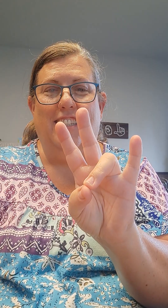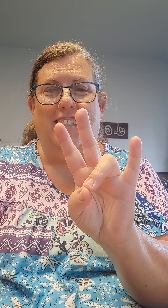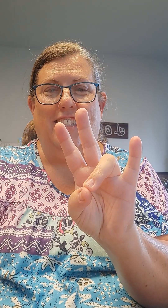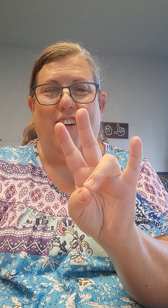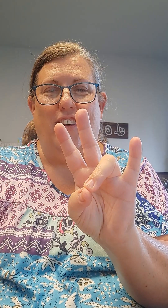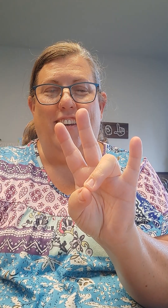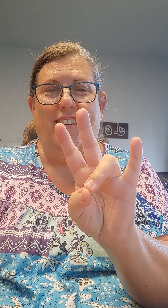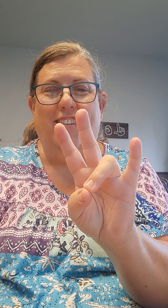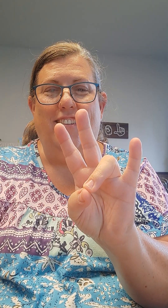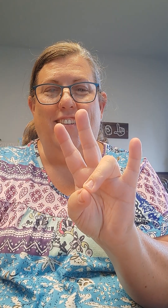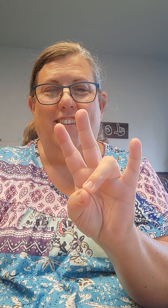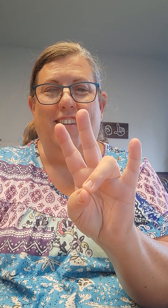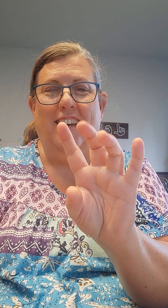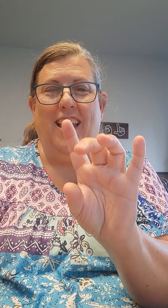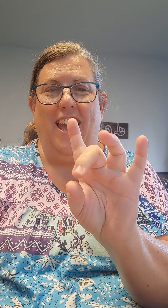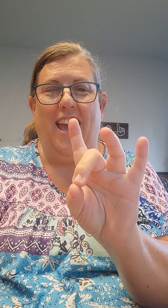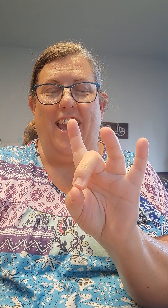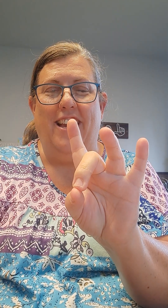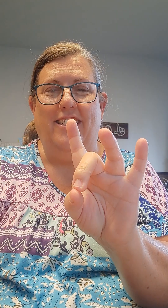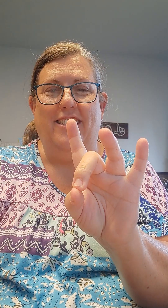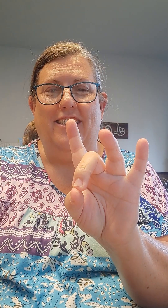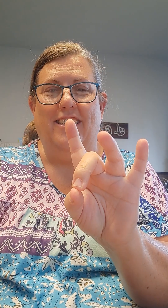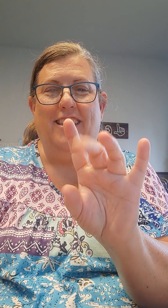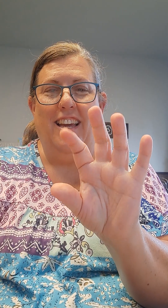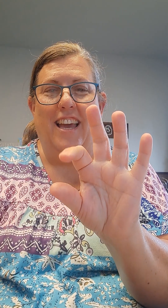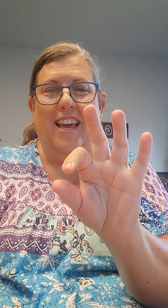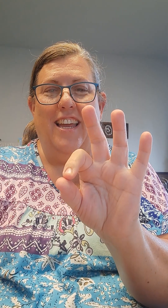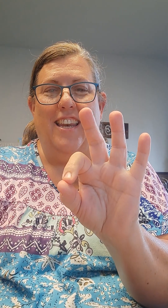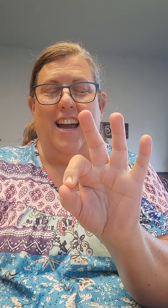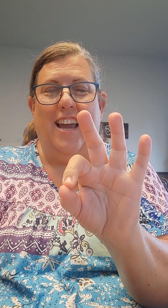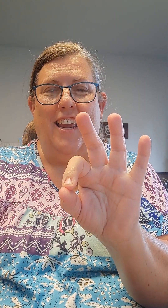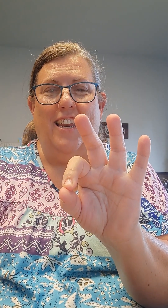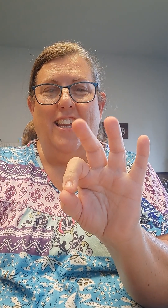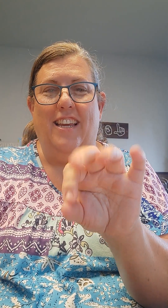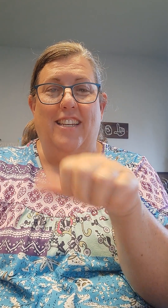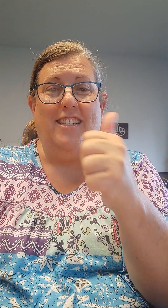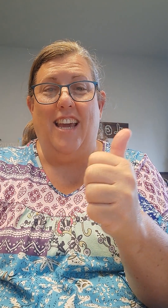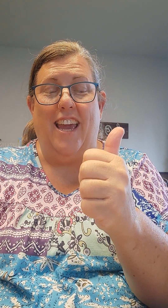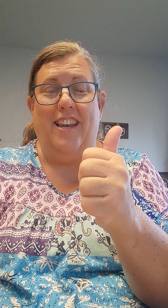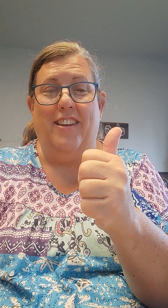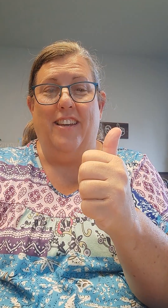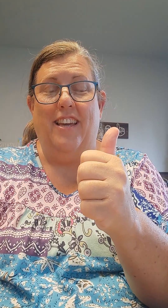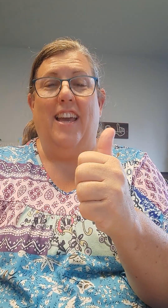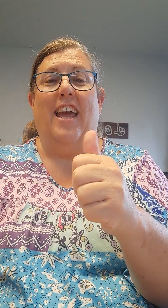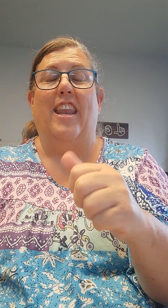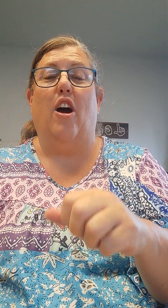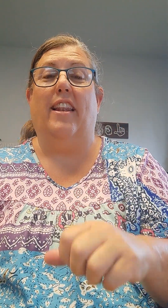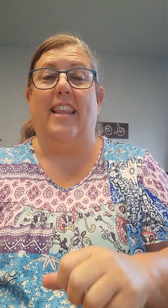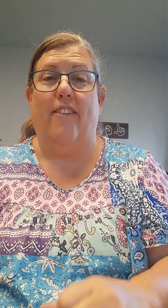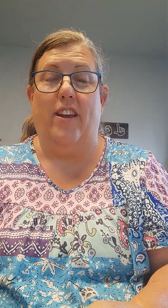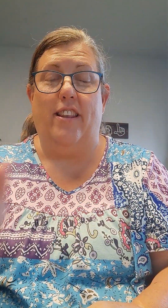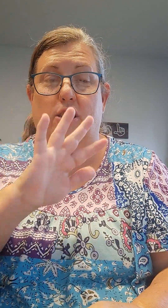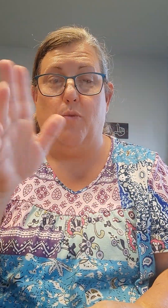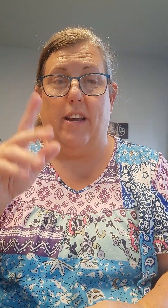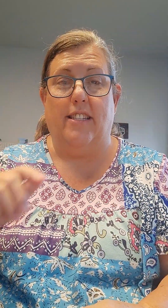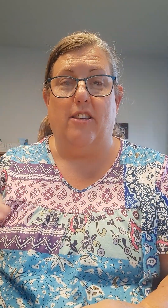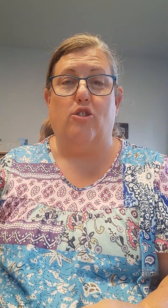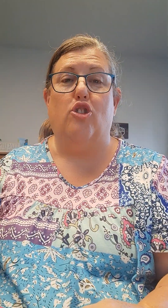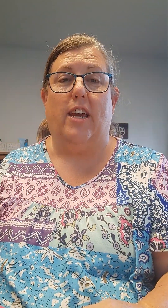seven, eight, nine, ten. Now eleven, this is where it gets a little tricky